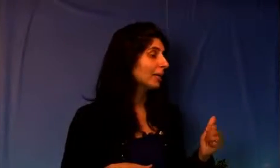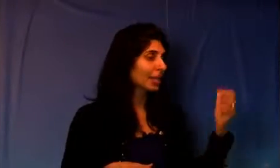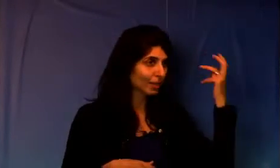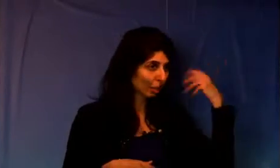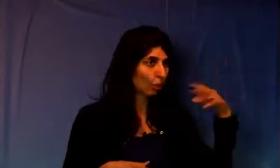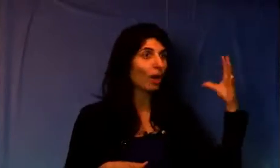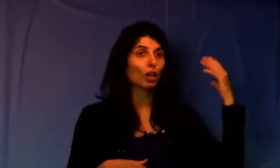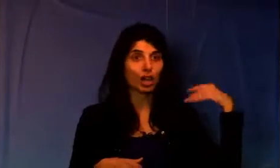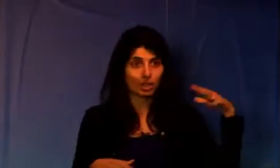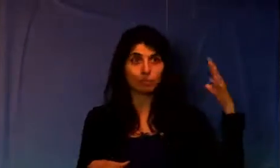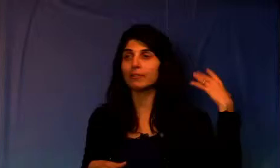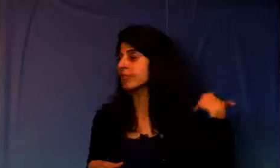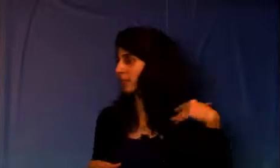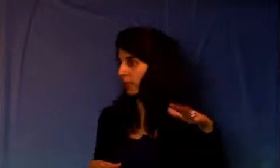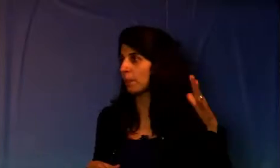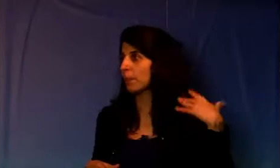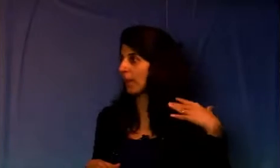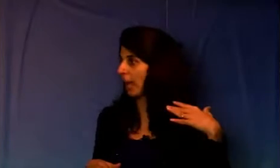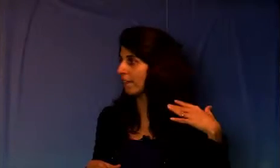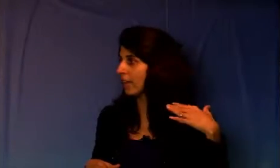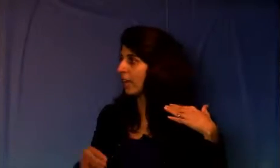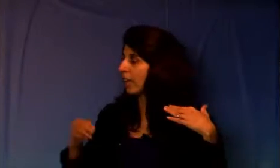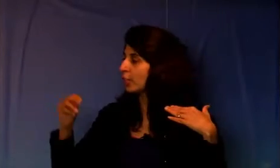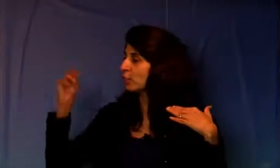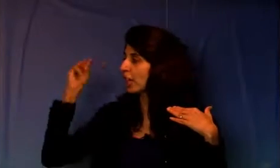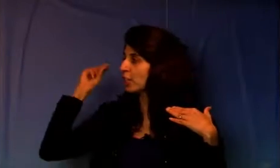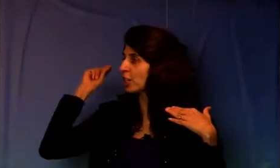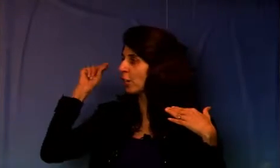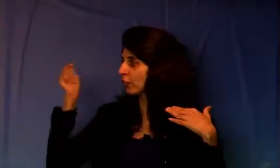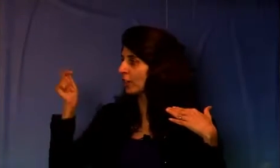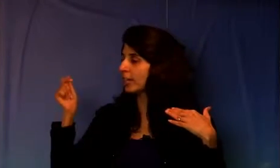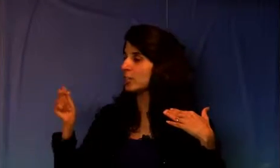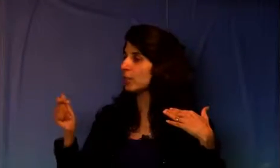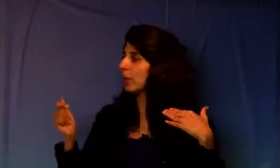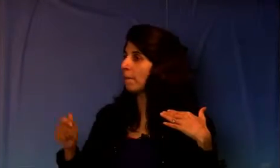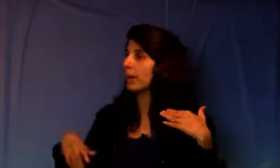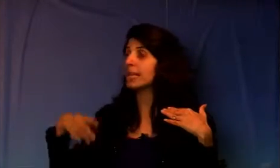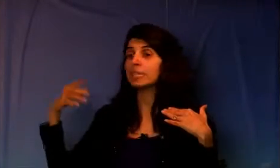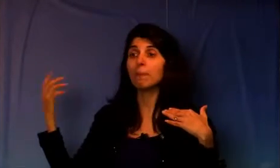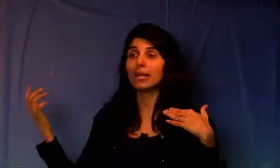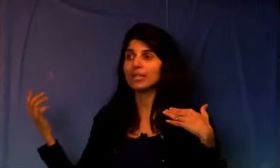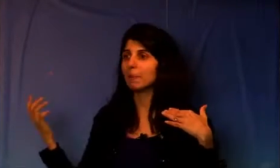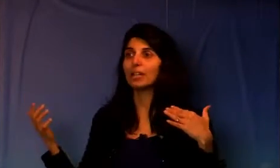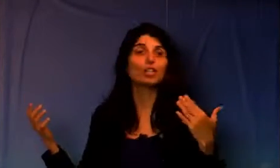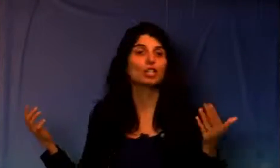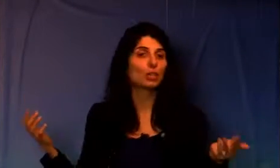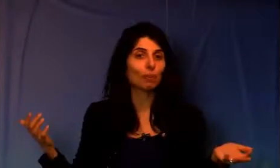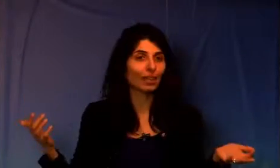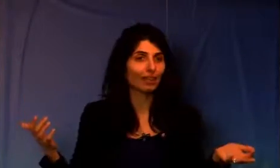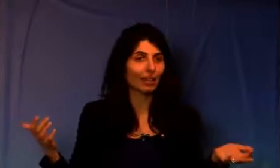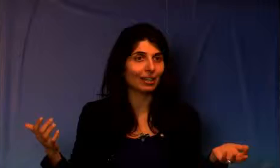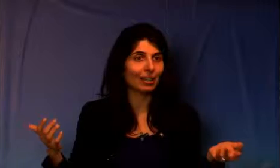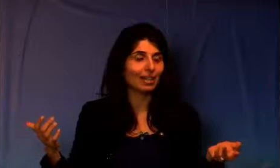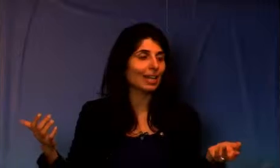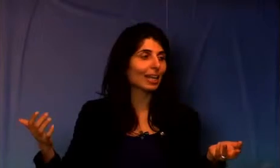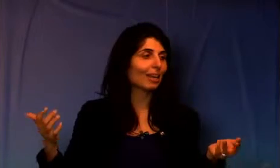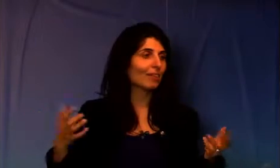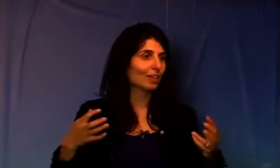That's a constant belief system a lot of people have, and you change it overnight to money is abundant, but you just don't believe it, then it kind of,